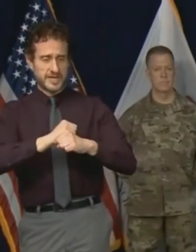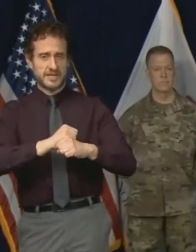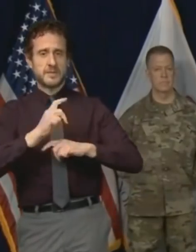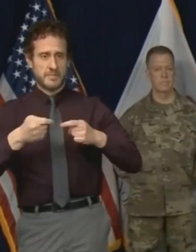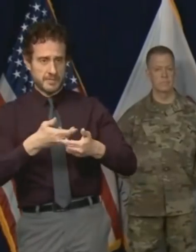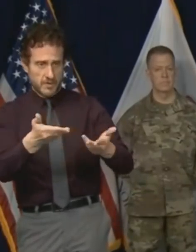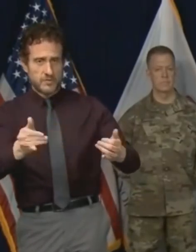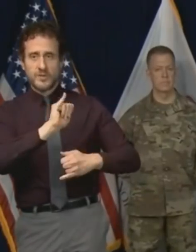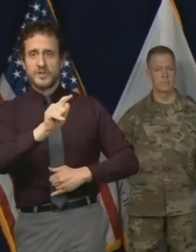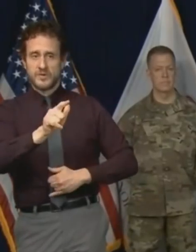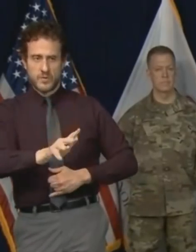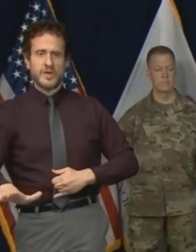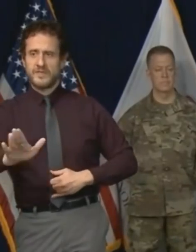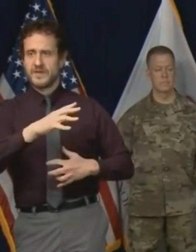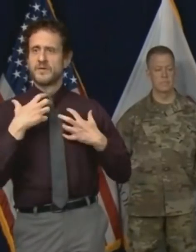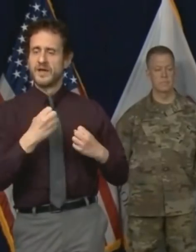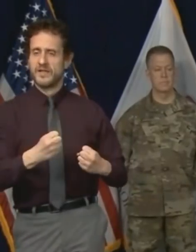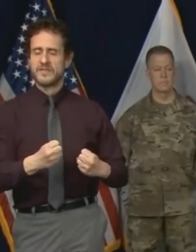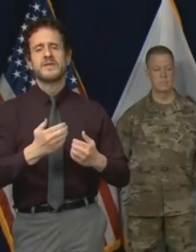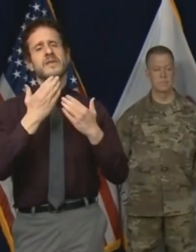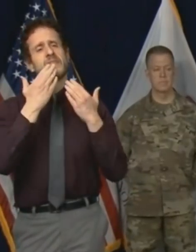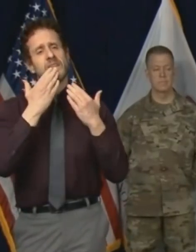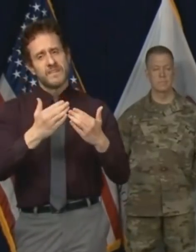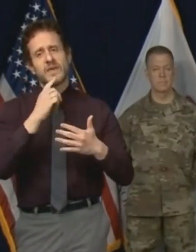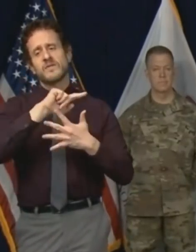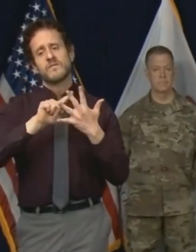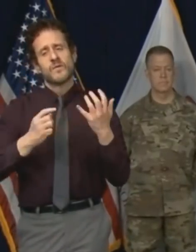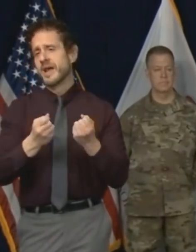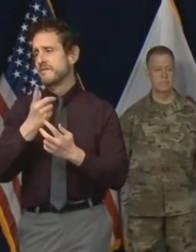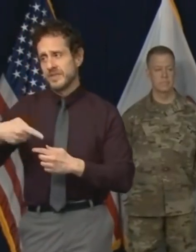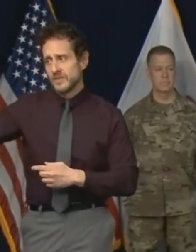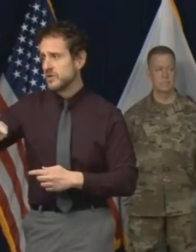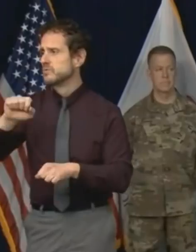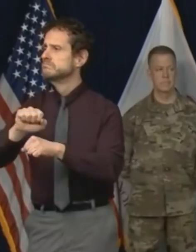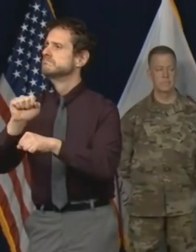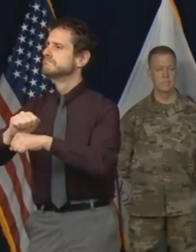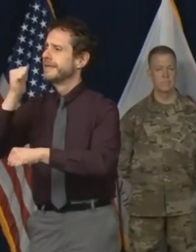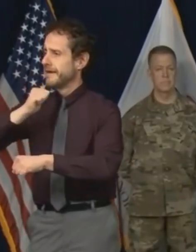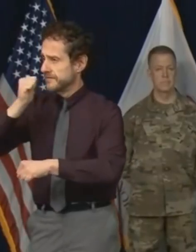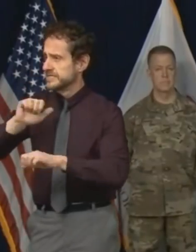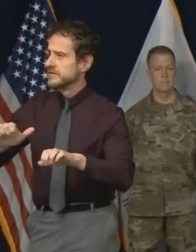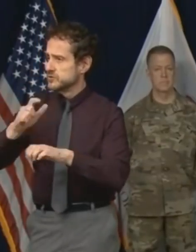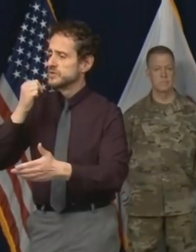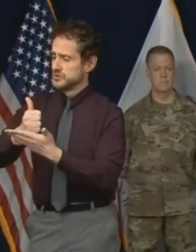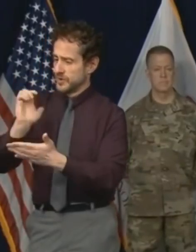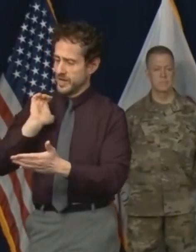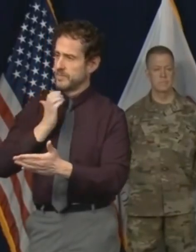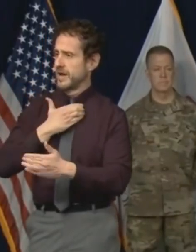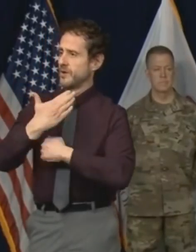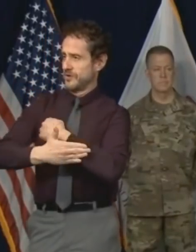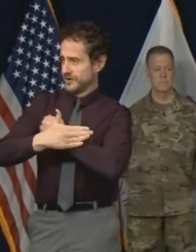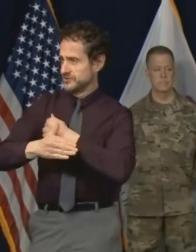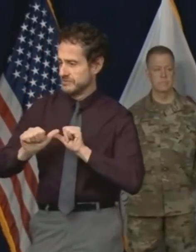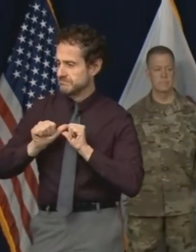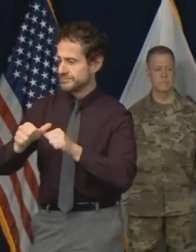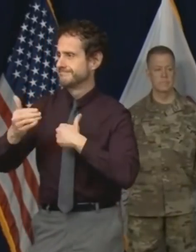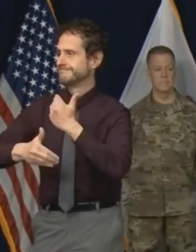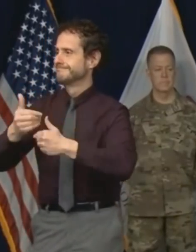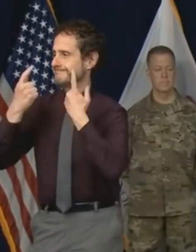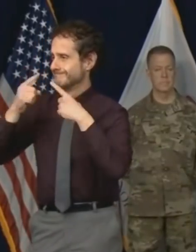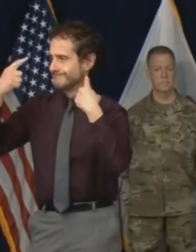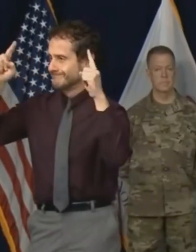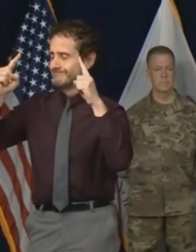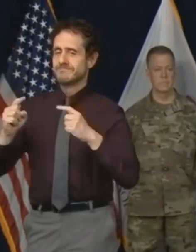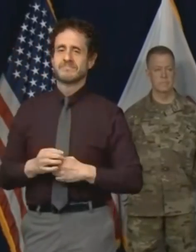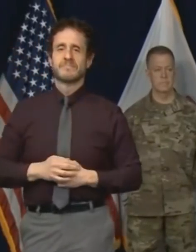of Illinois. We thank you for all that you're doing to move our country forward. Remember that the actions that we take today